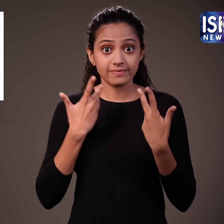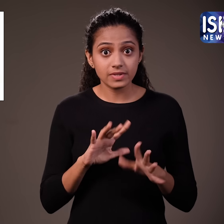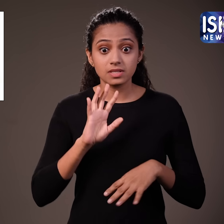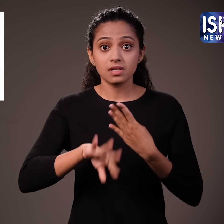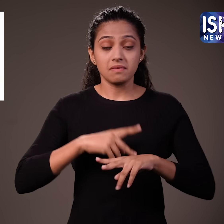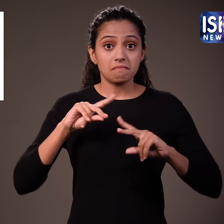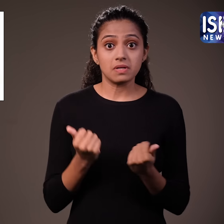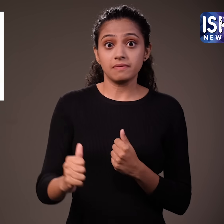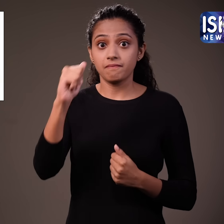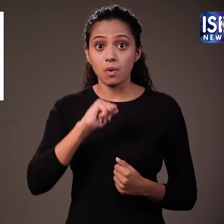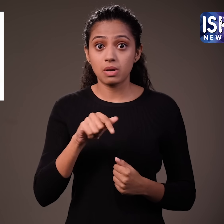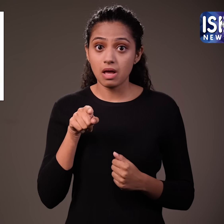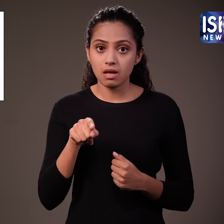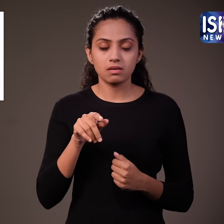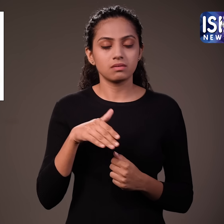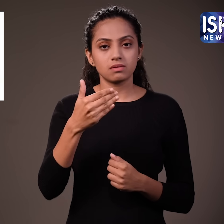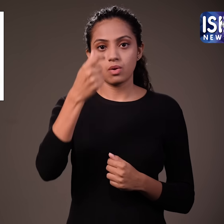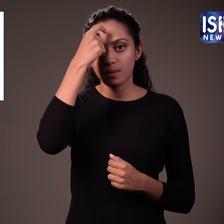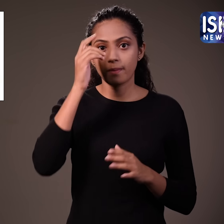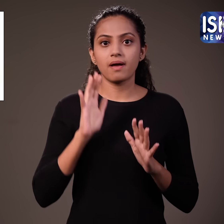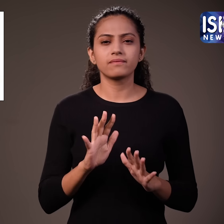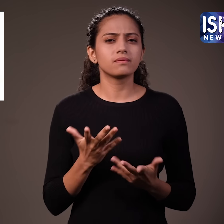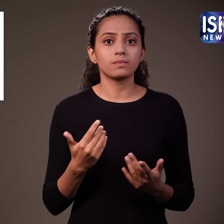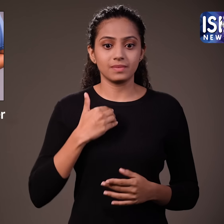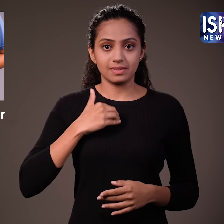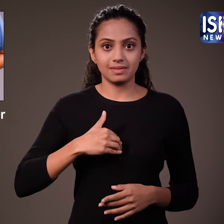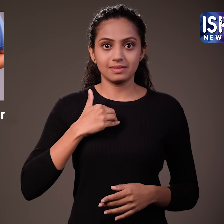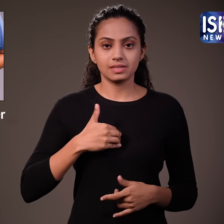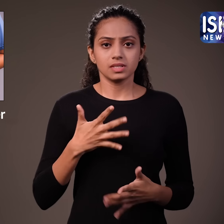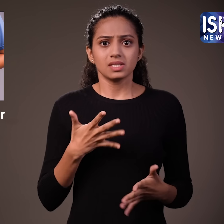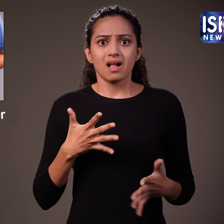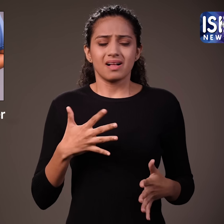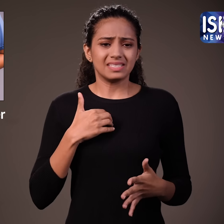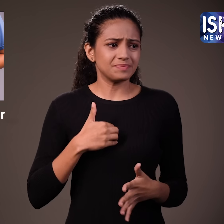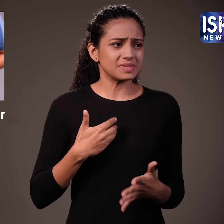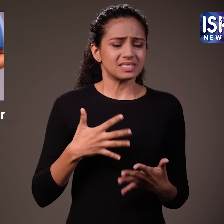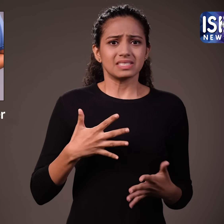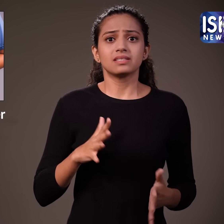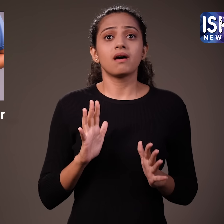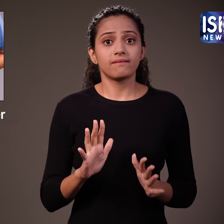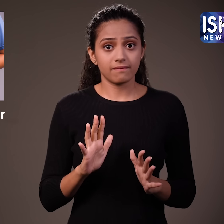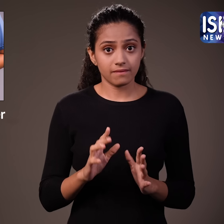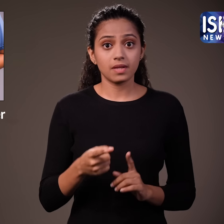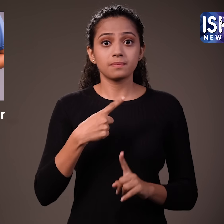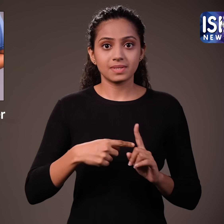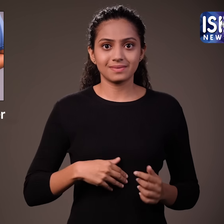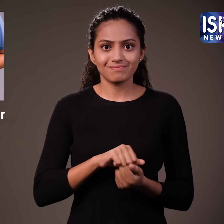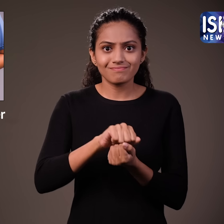Drinking water immediately after eating guava can result in acidity. With this the